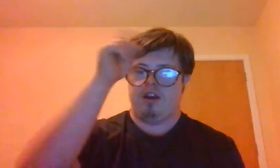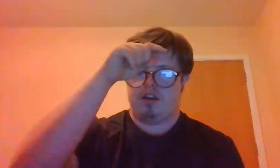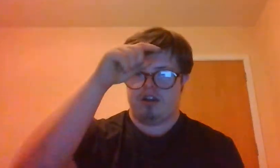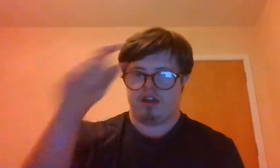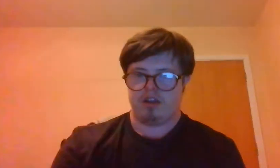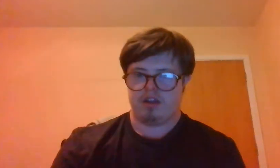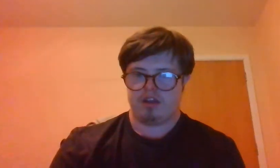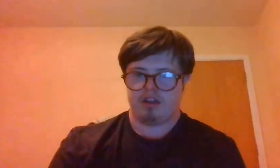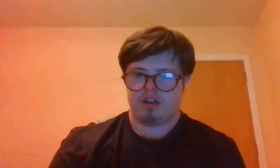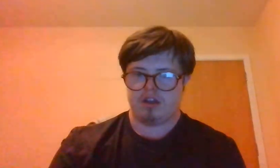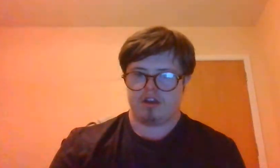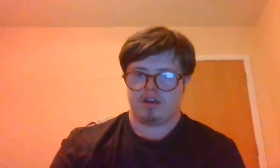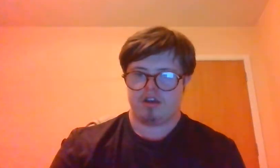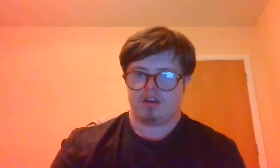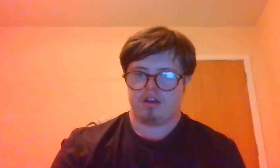on, me Bye